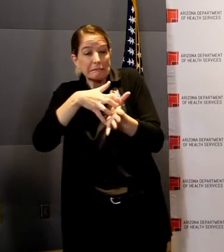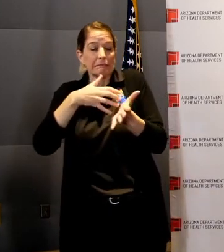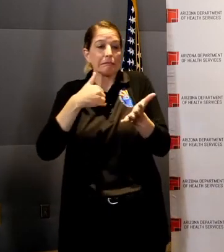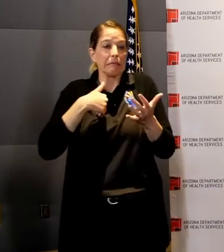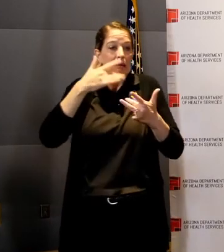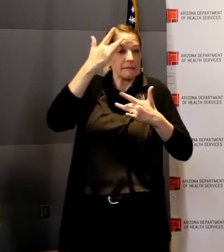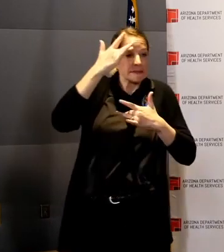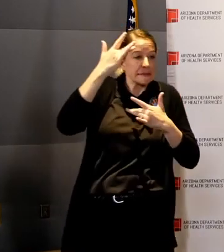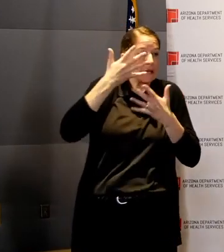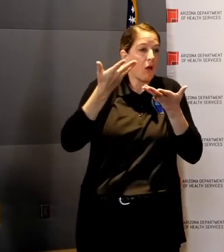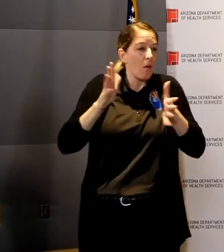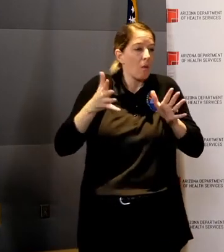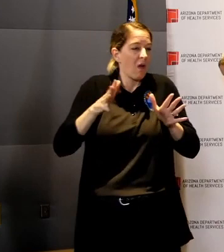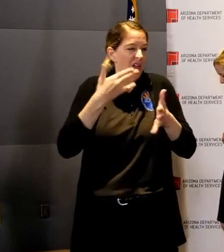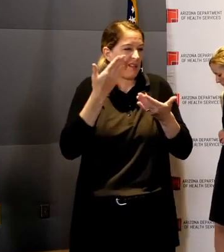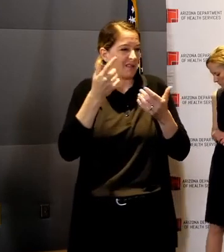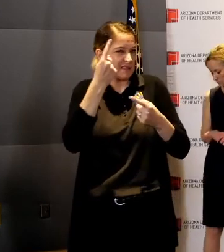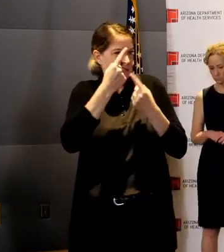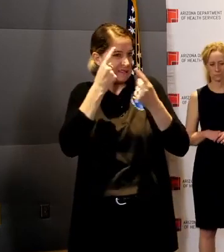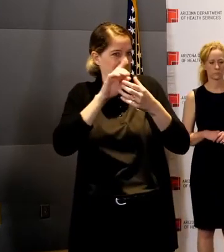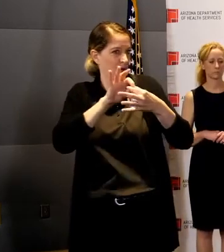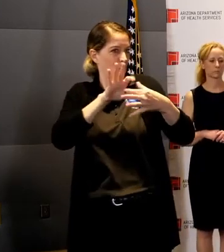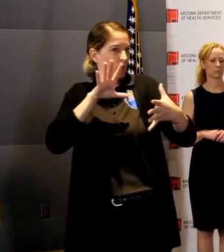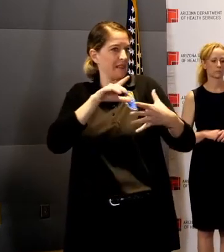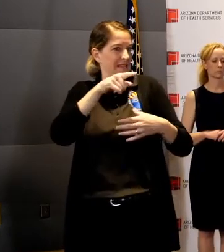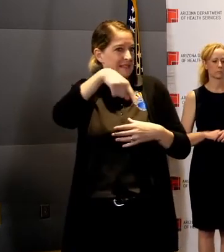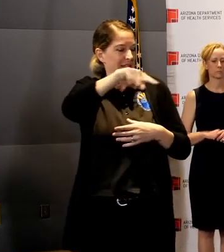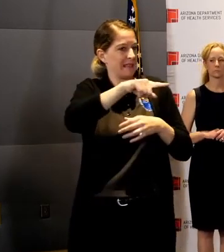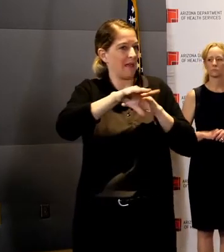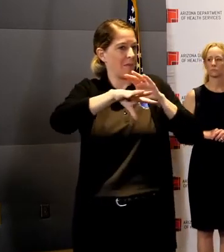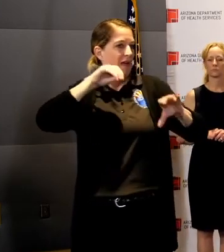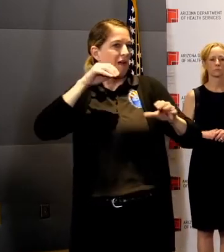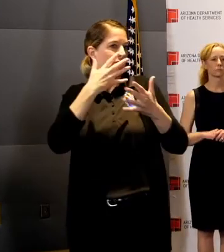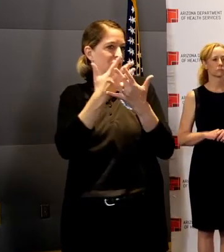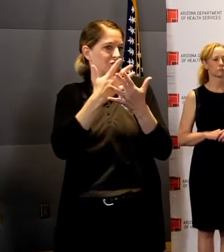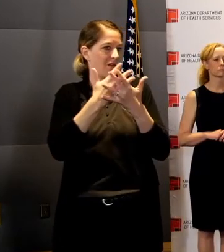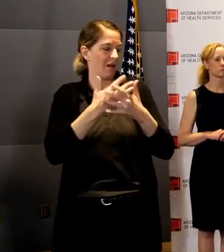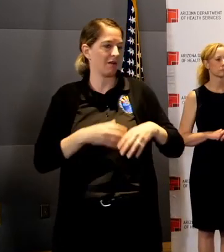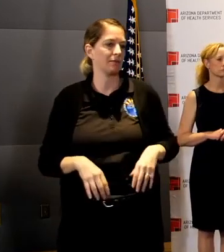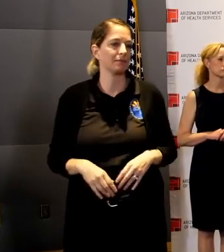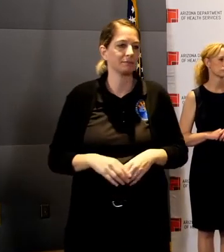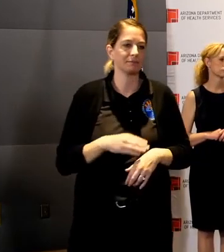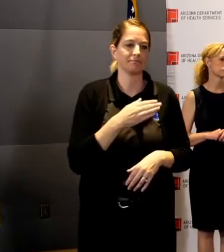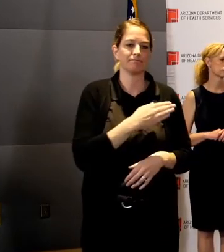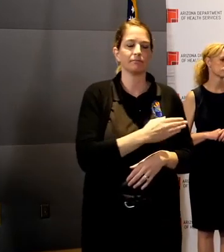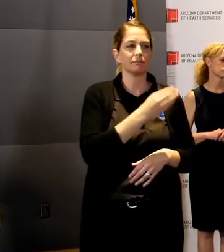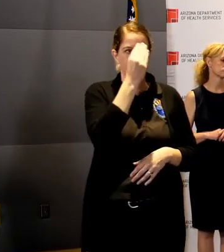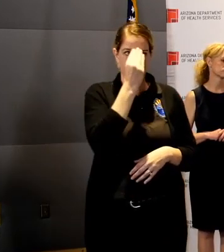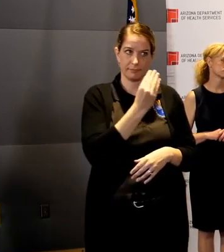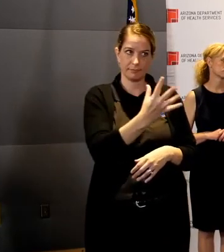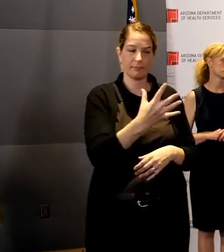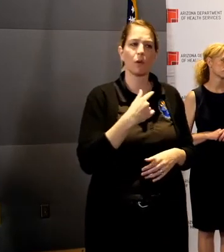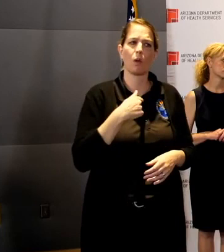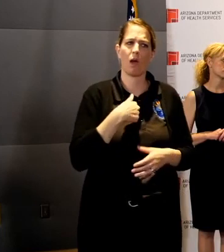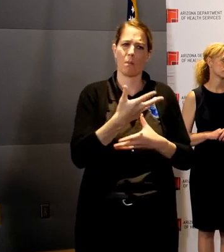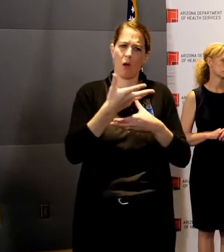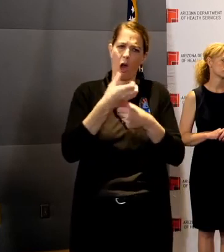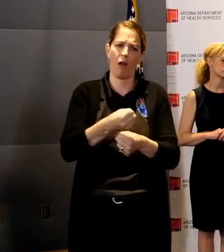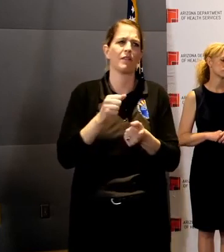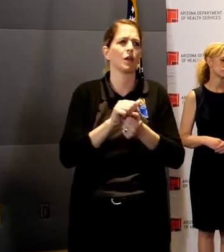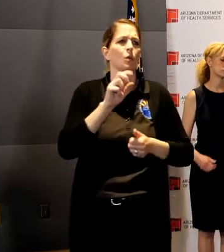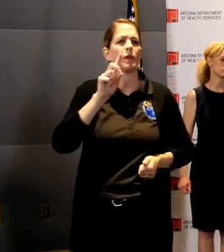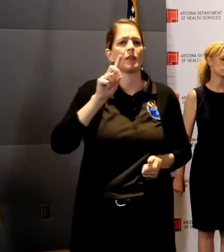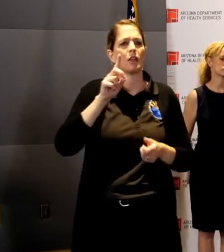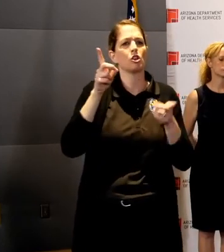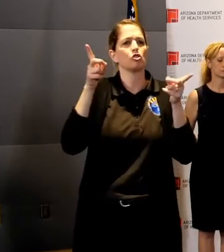population? So I want to say that I have confidence in Director Shin and the plan that he's put forward for our